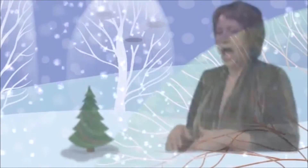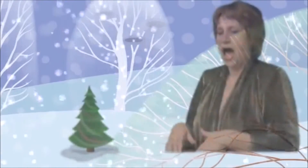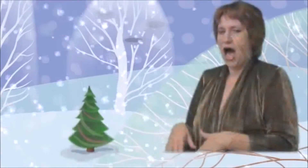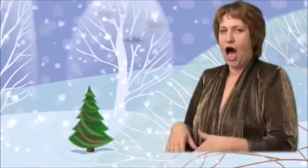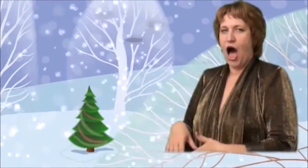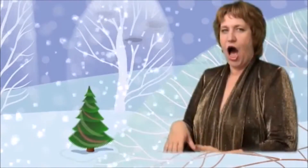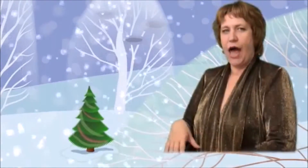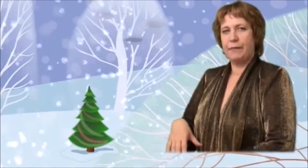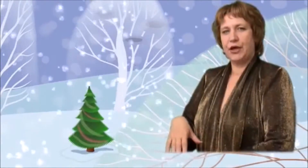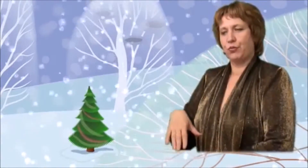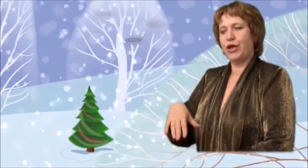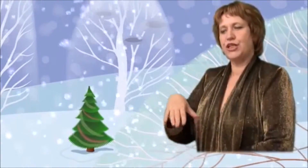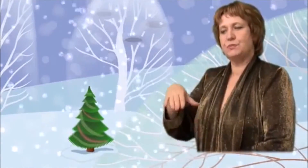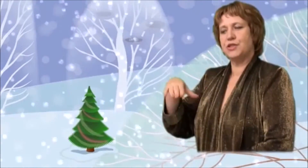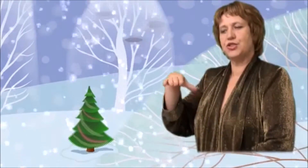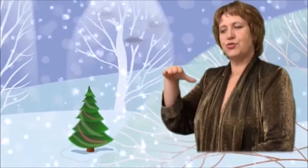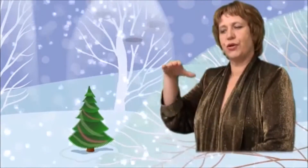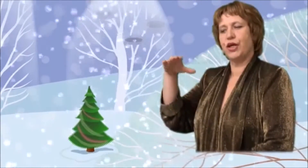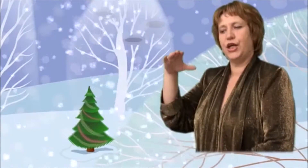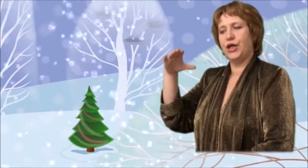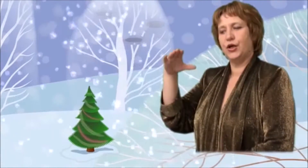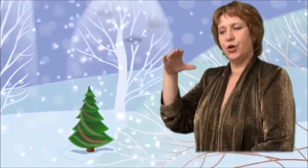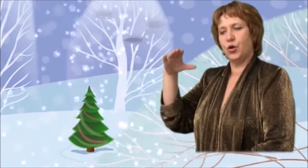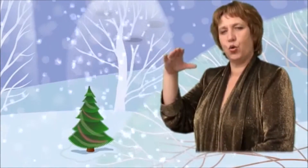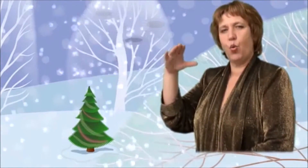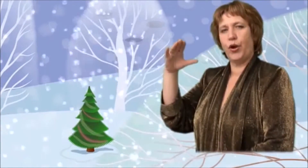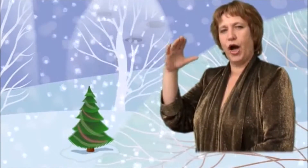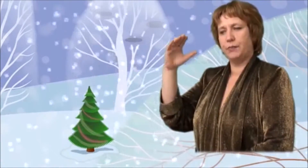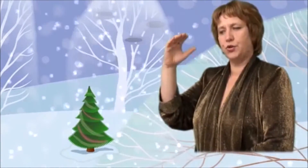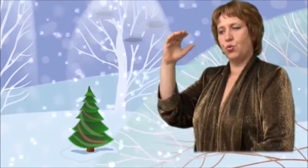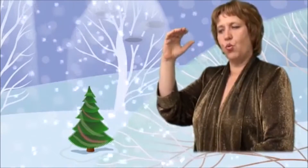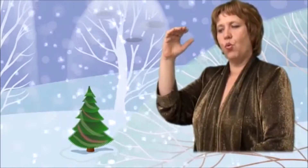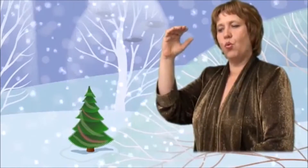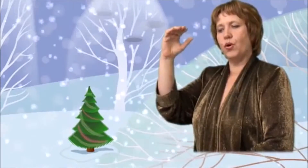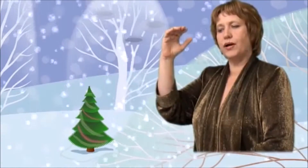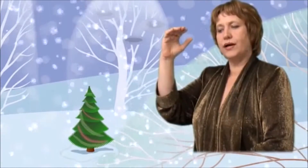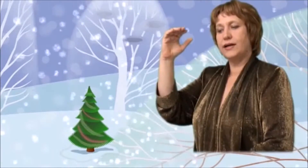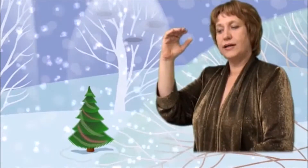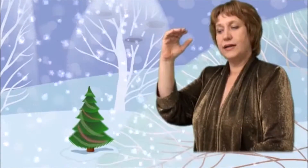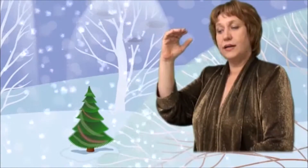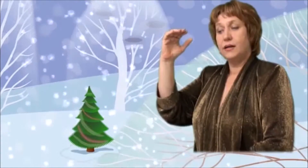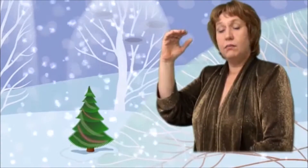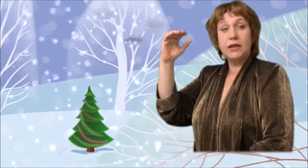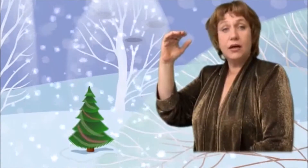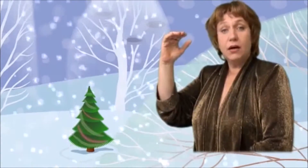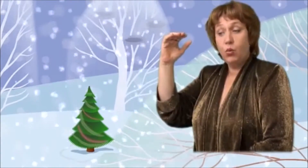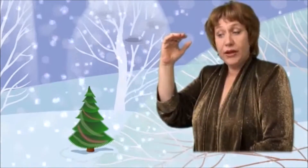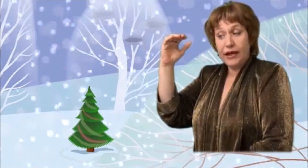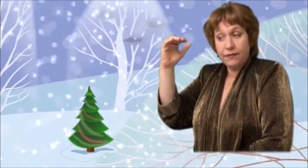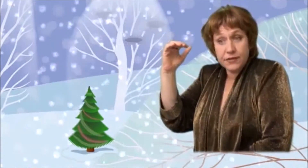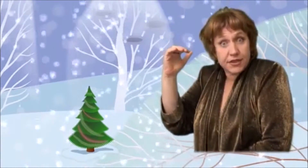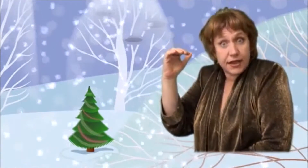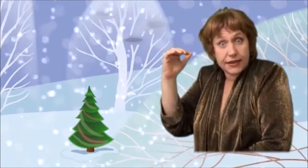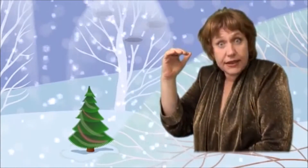I'm a Christmas tree growing up tall but when I first started